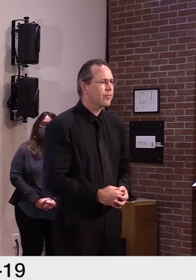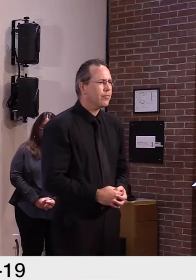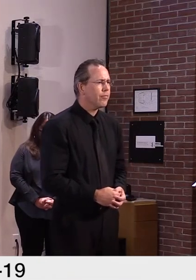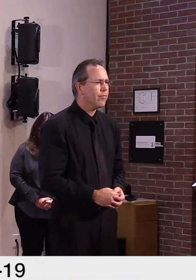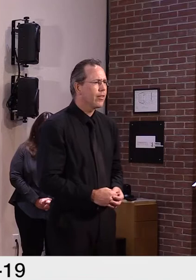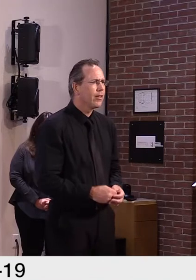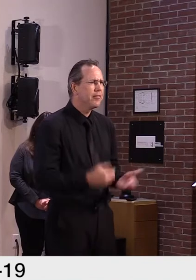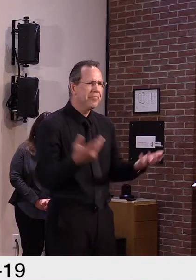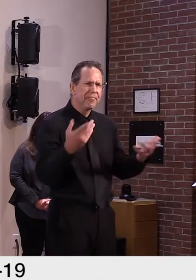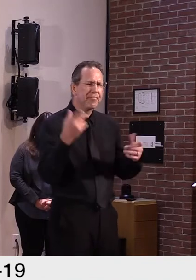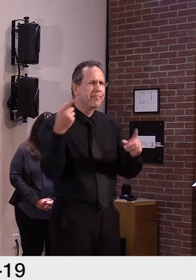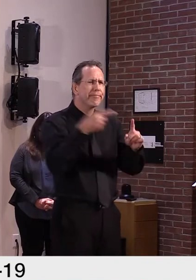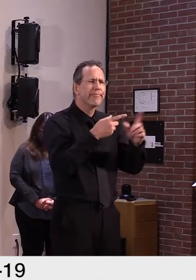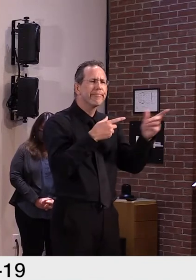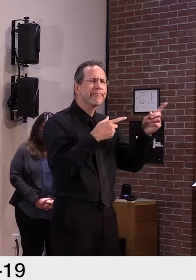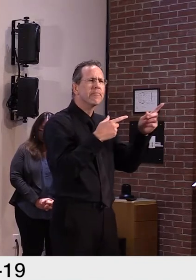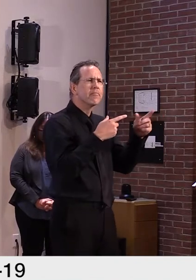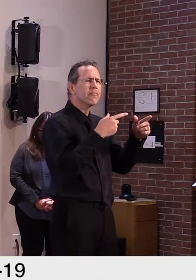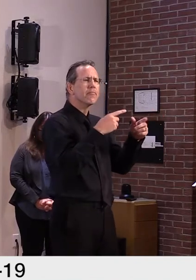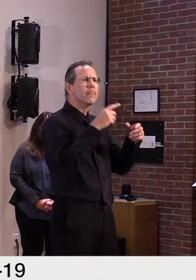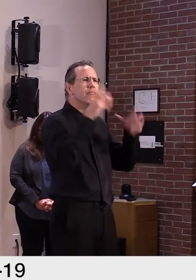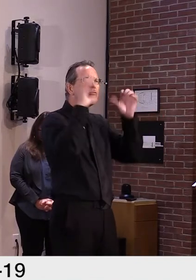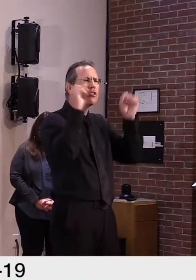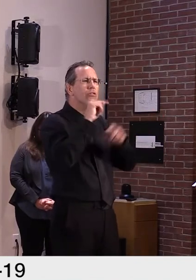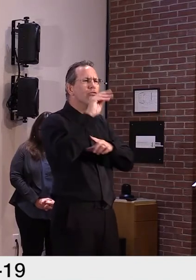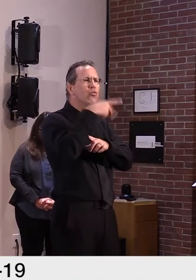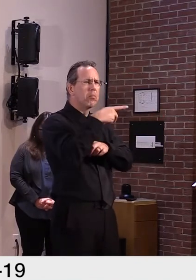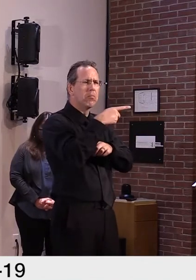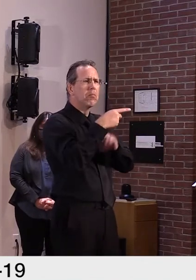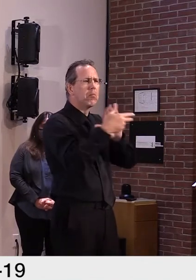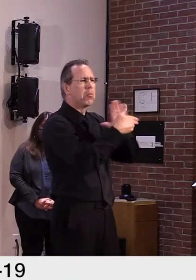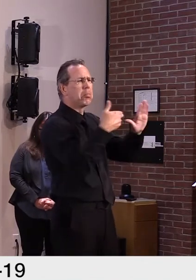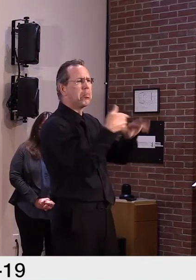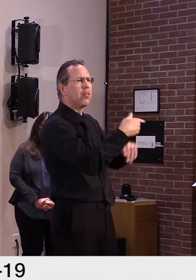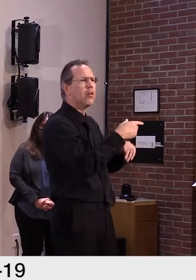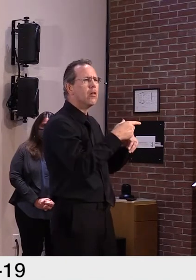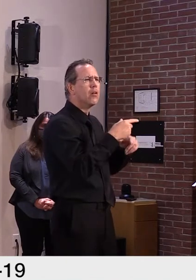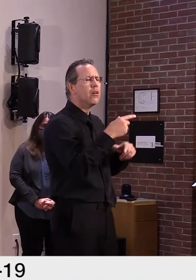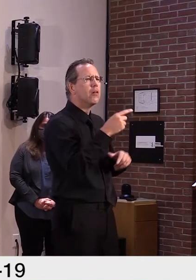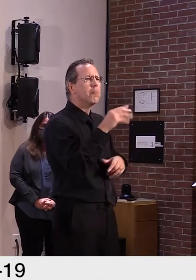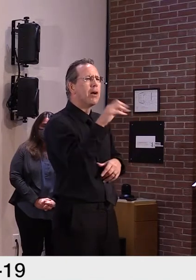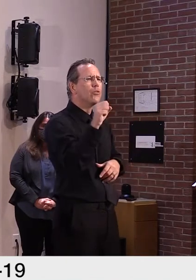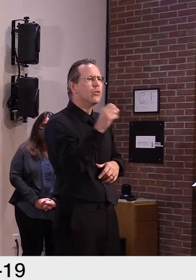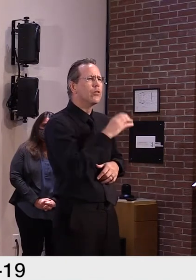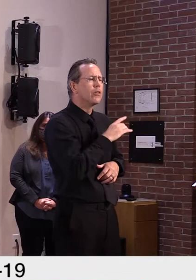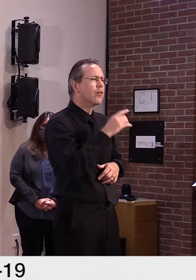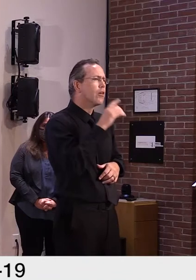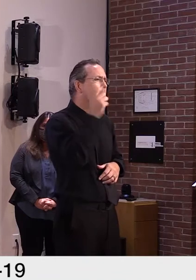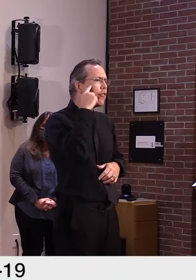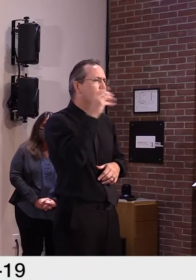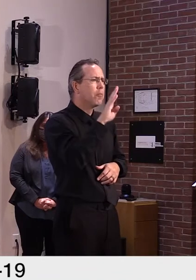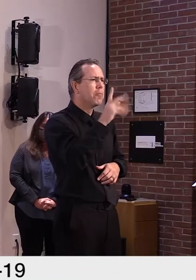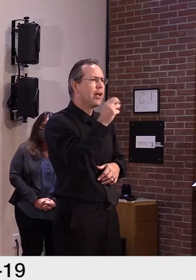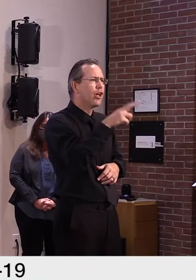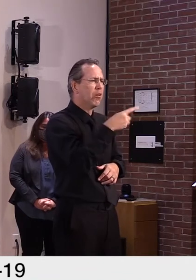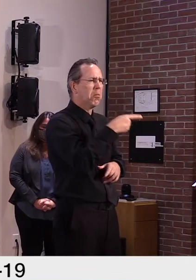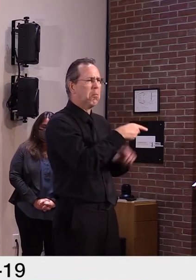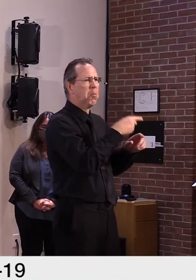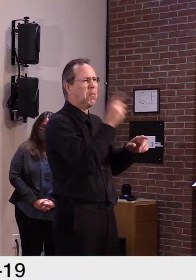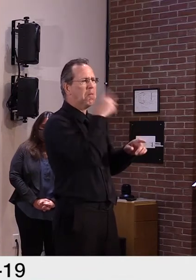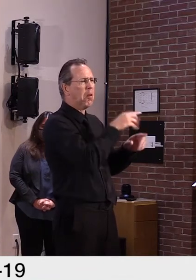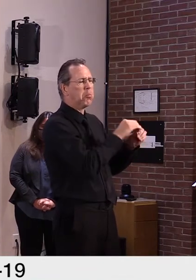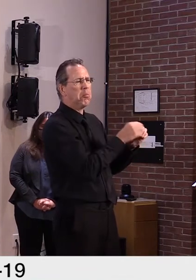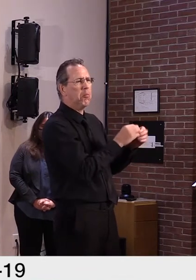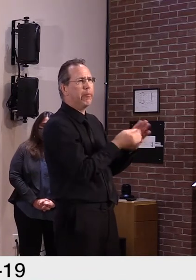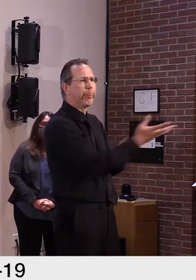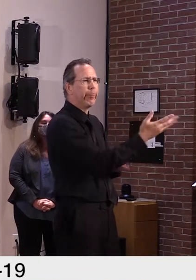believe that we need to have a path forward. We need people to vote. We have ballots that are being mailed to